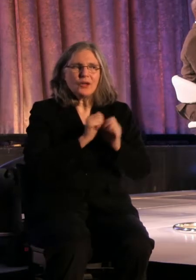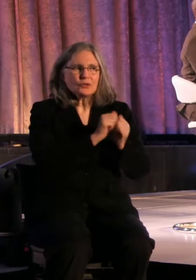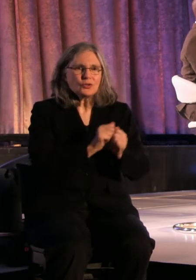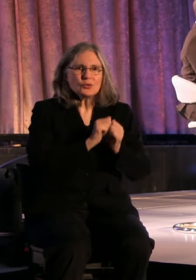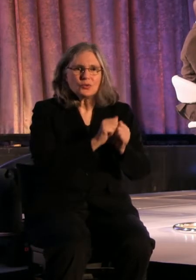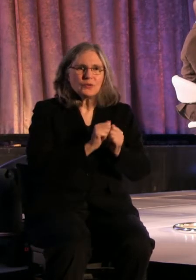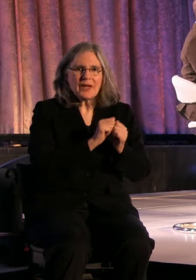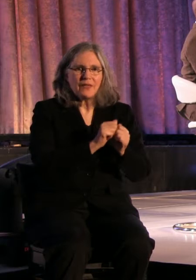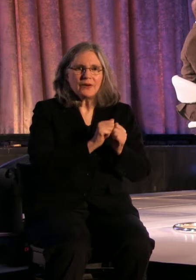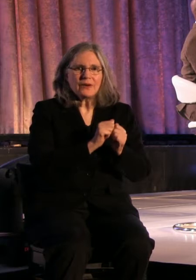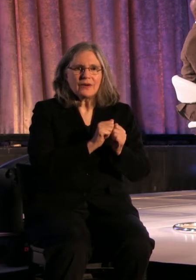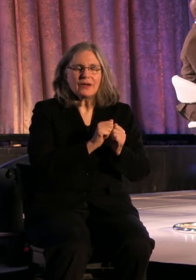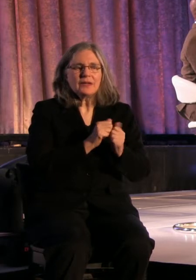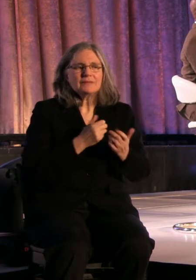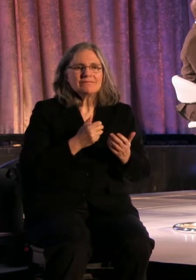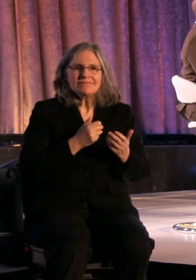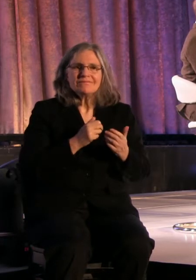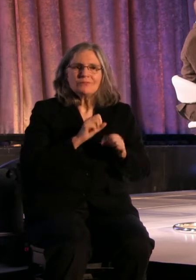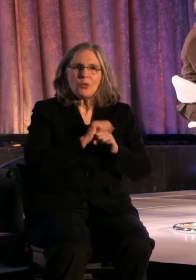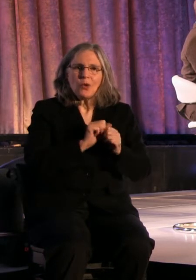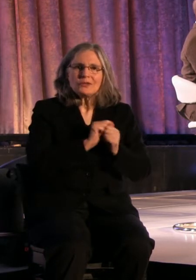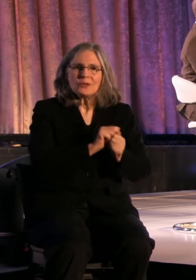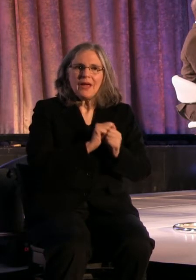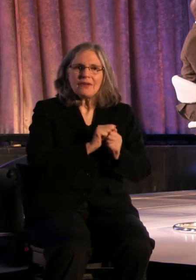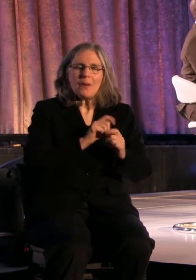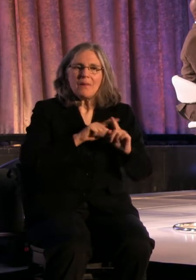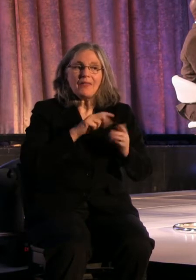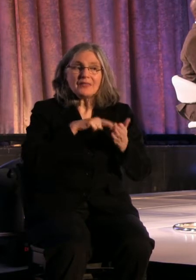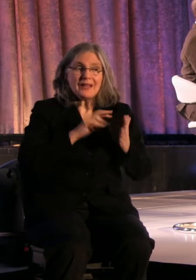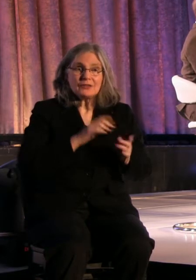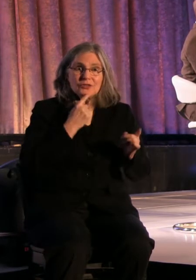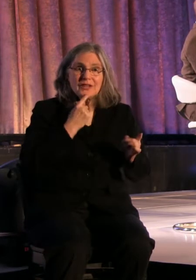decided that, Heidi. I mean, we, we took that.